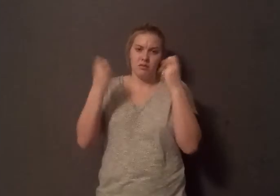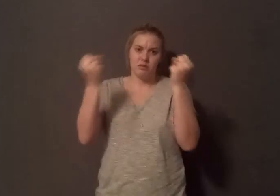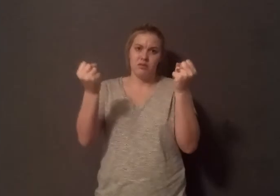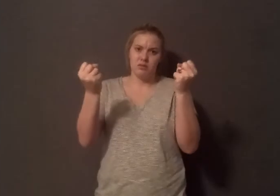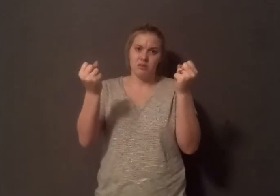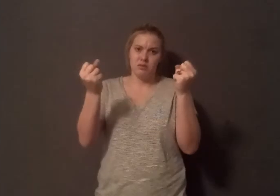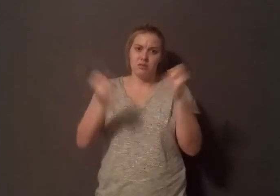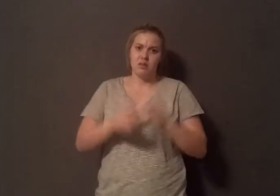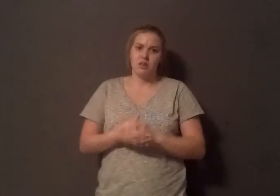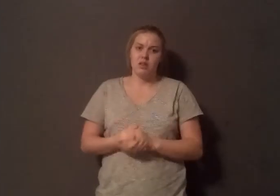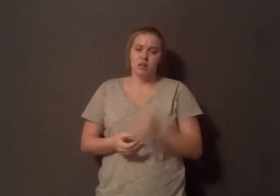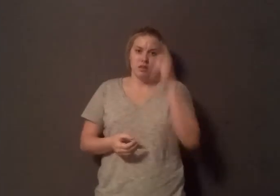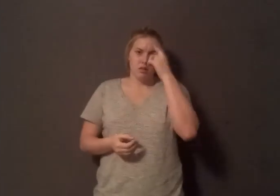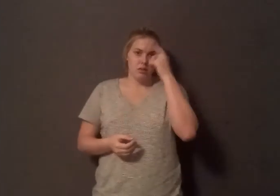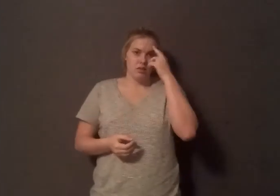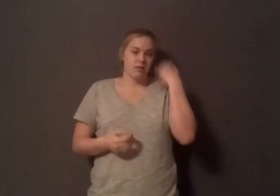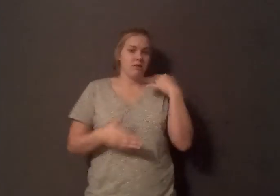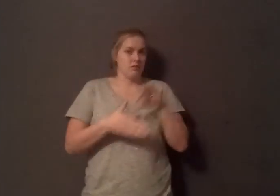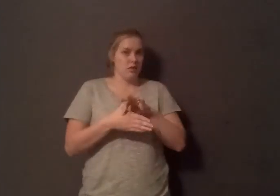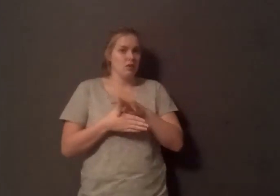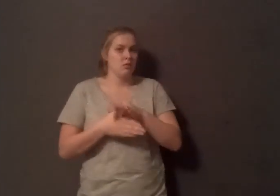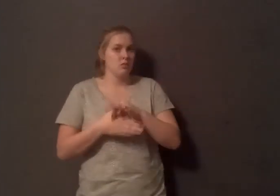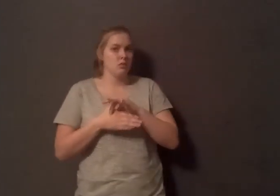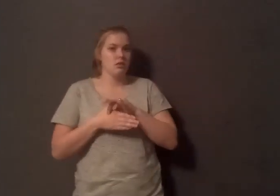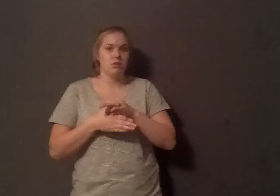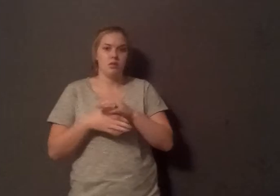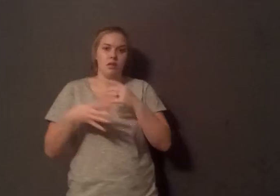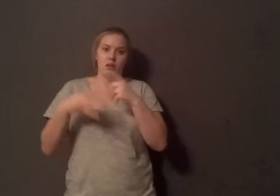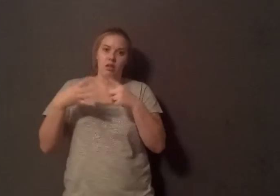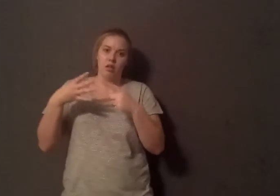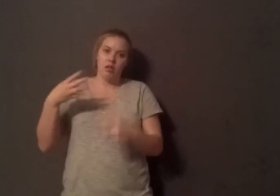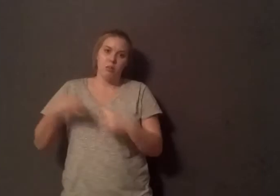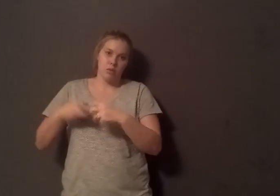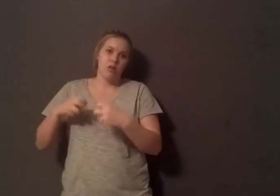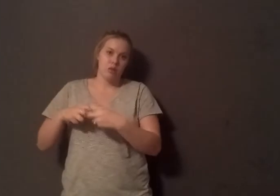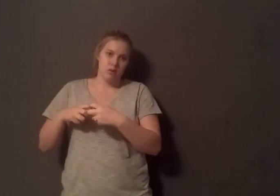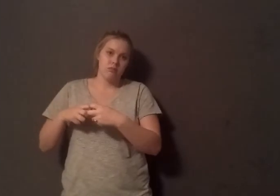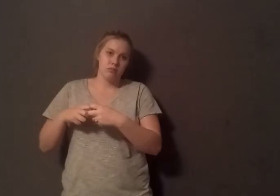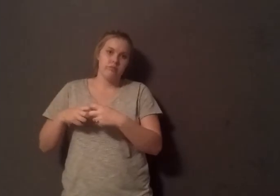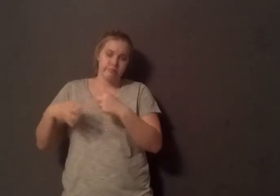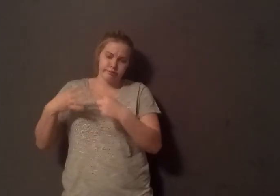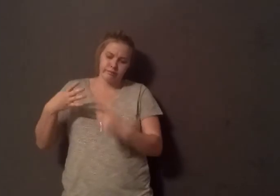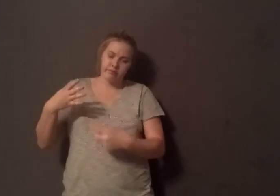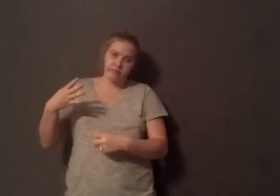feed to people. Think about it. You've got an animal product, so you've got all the issues of biological concentration. You have a highly